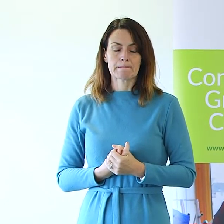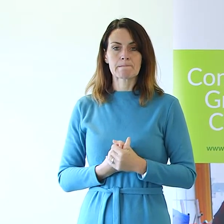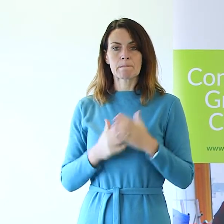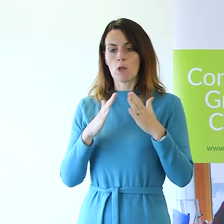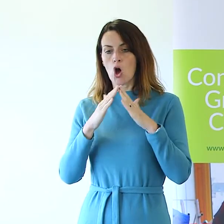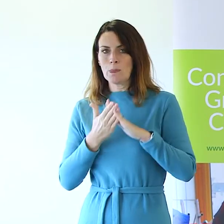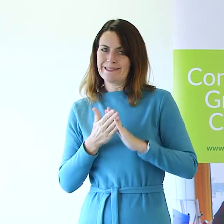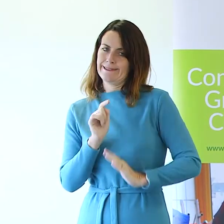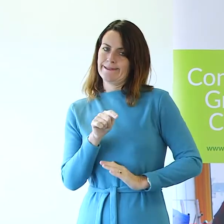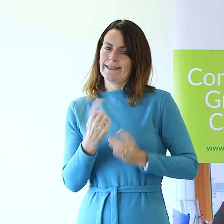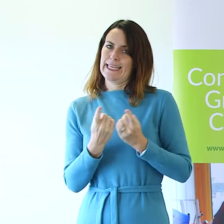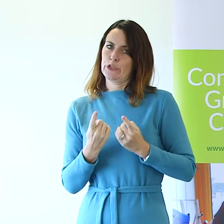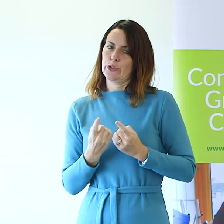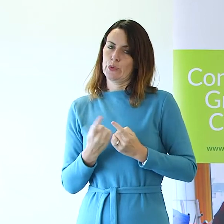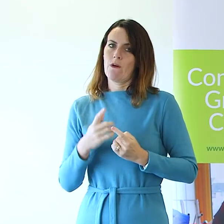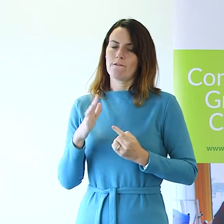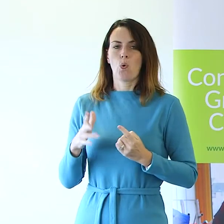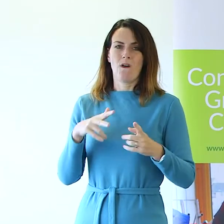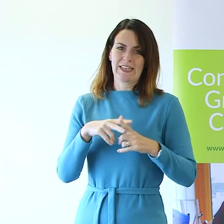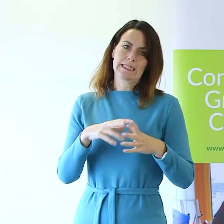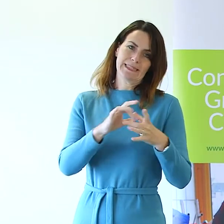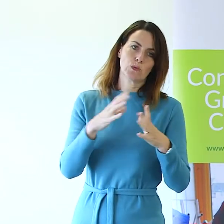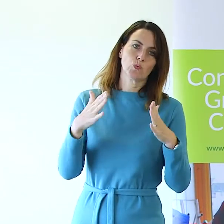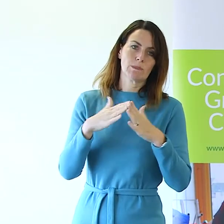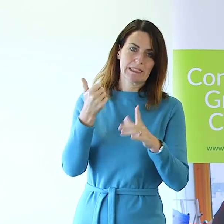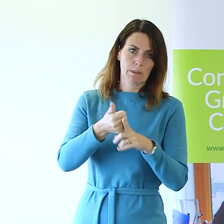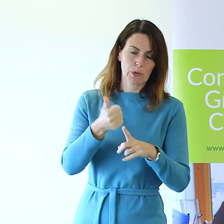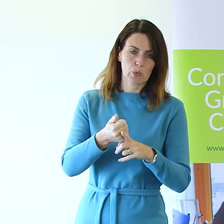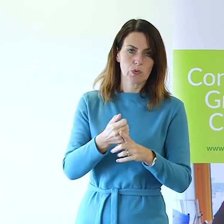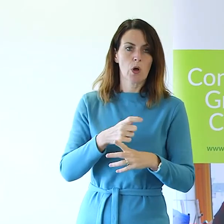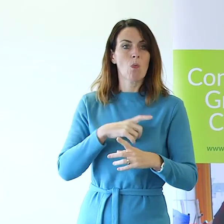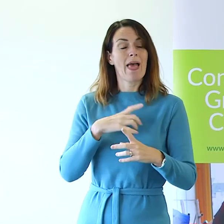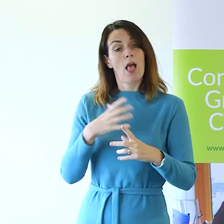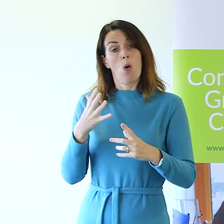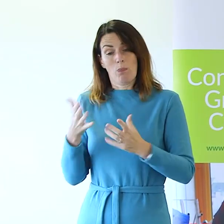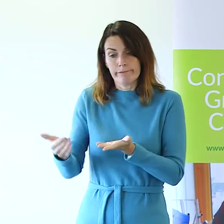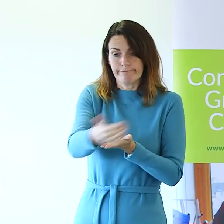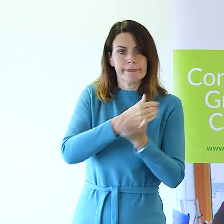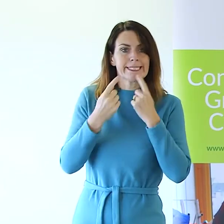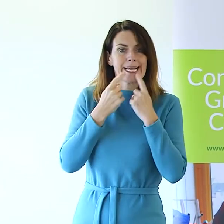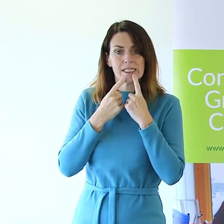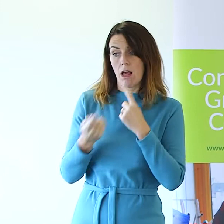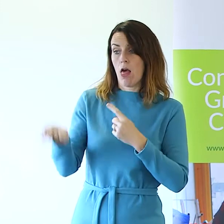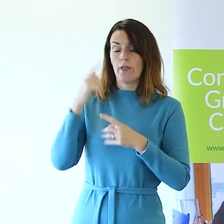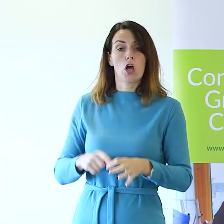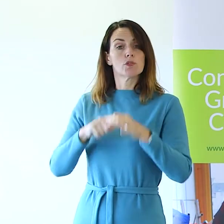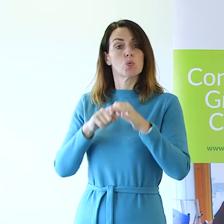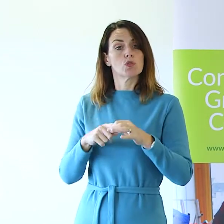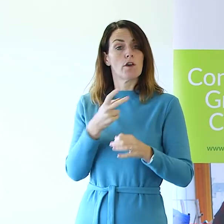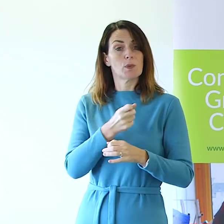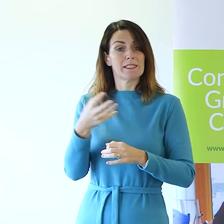Homelessness is also an issue for victims of domestic abuse. With data reporting that from the last quarter of